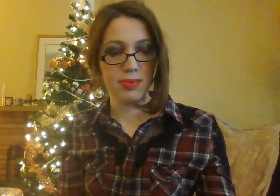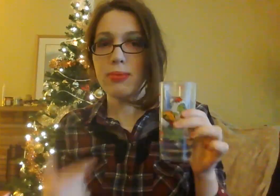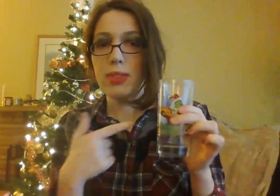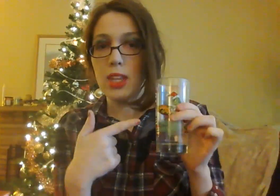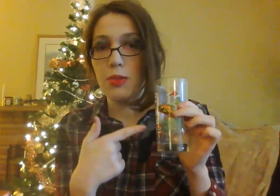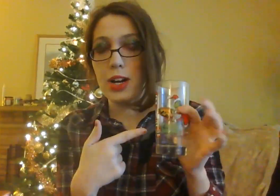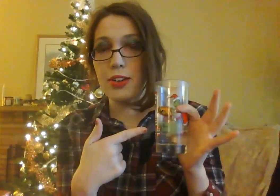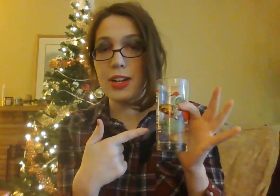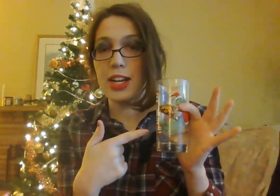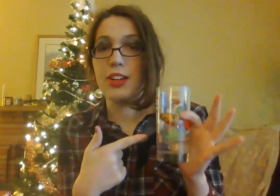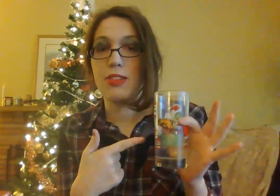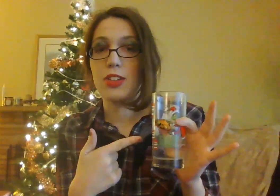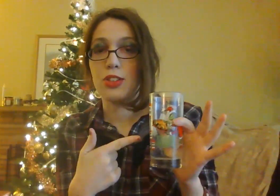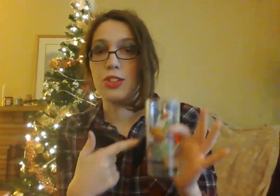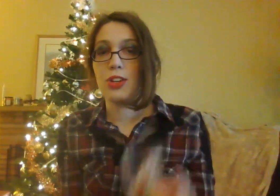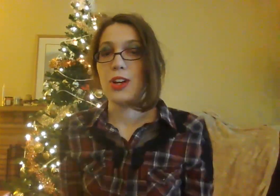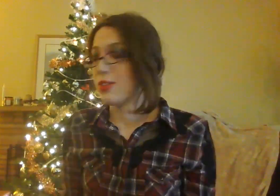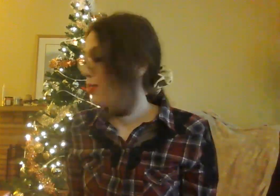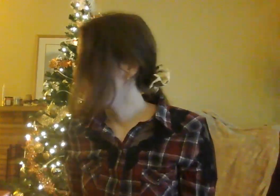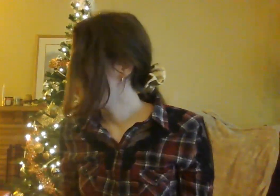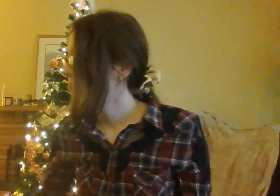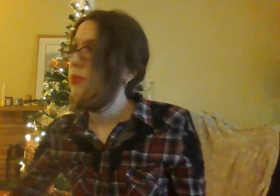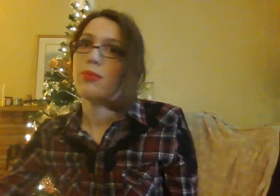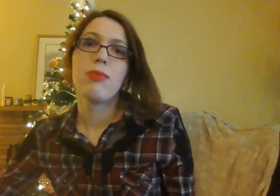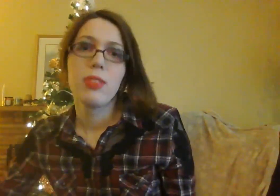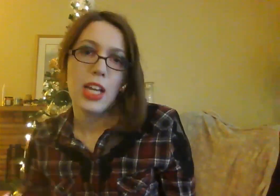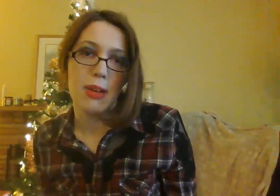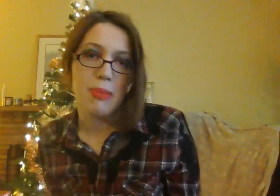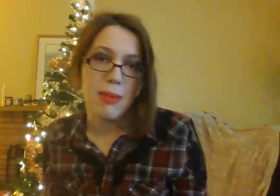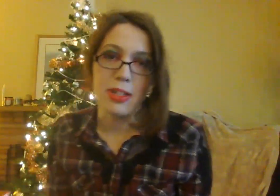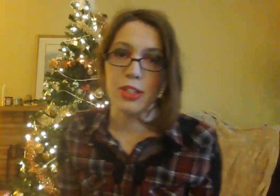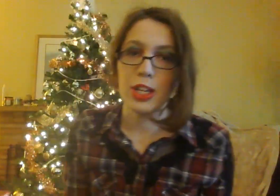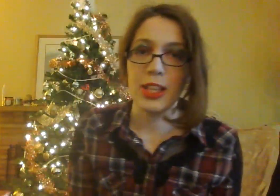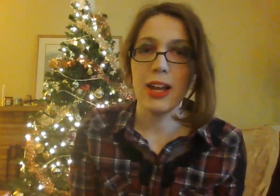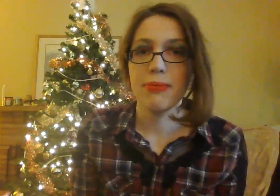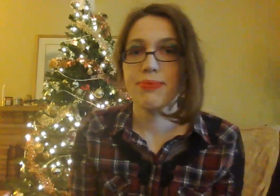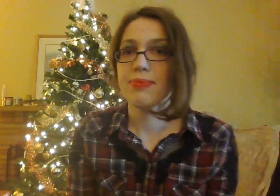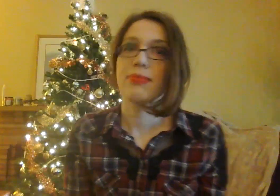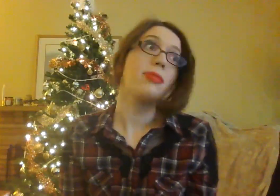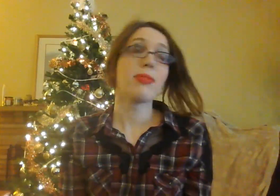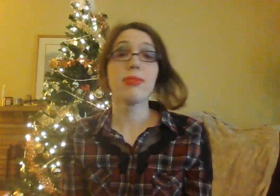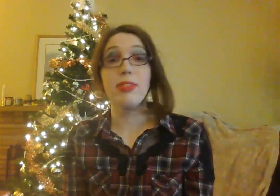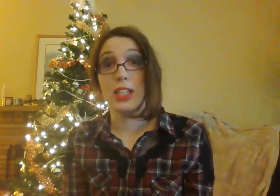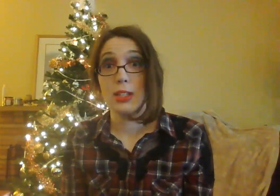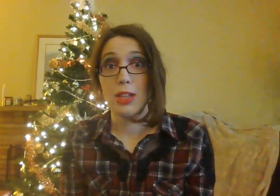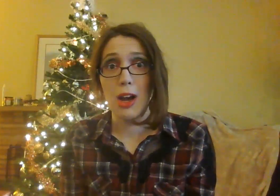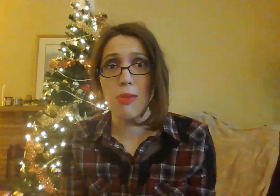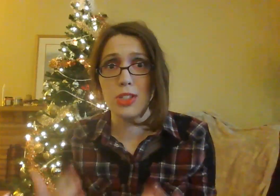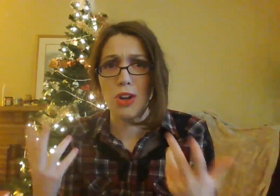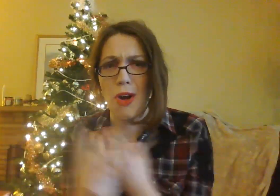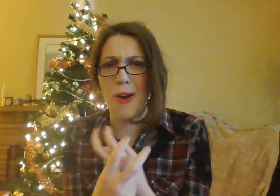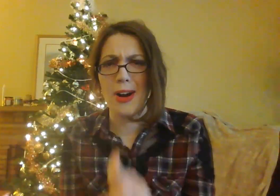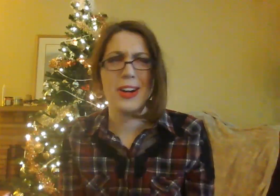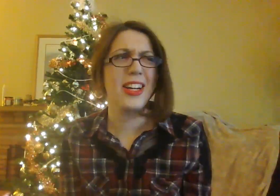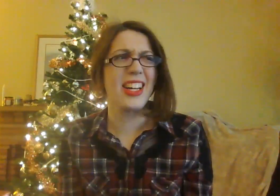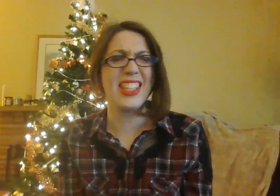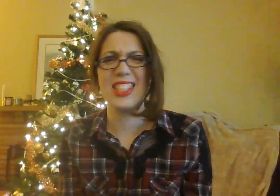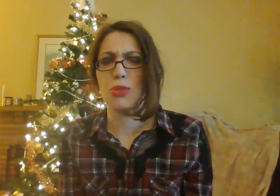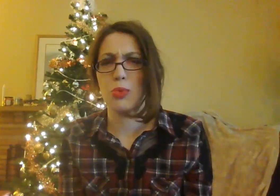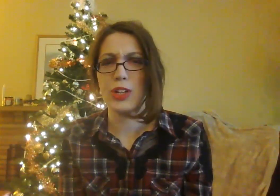But you can get at Universal Studios. They didn't pay me to say that. That was hard. That's a weird